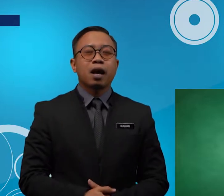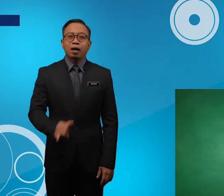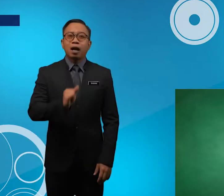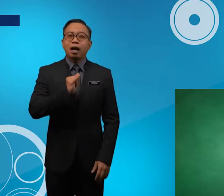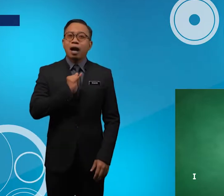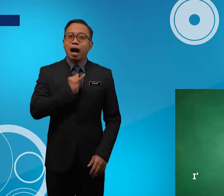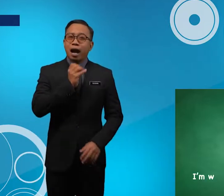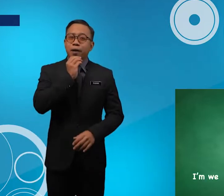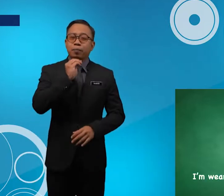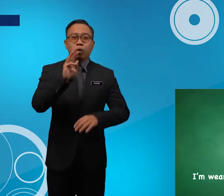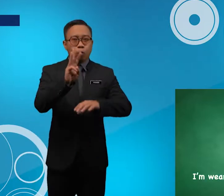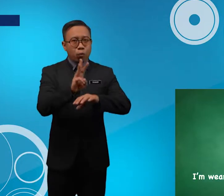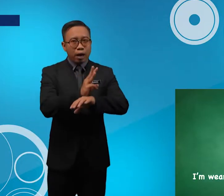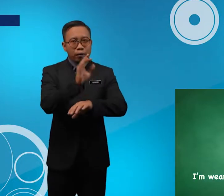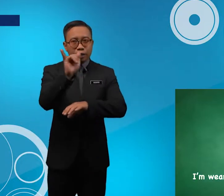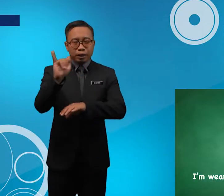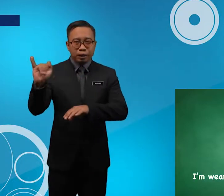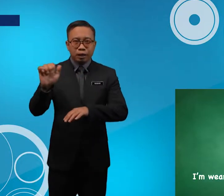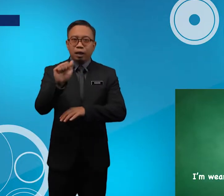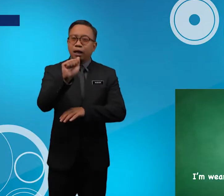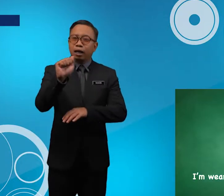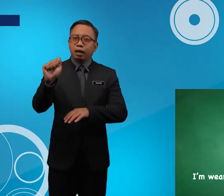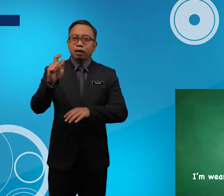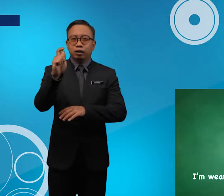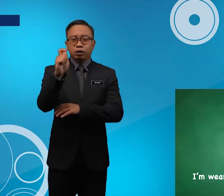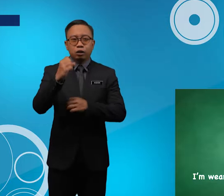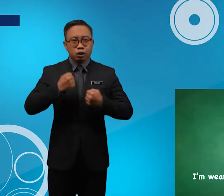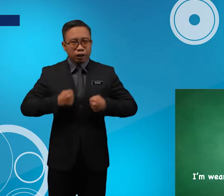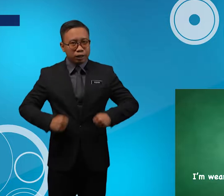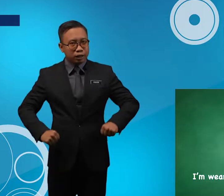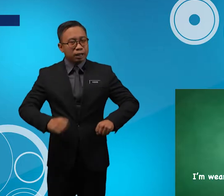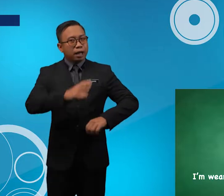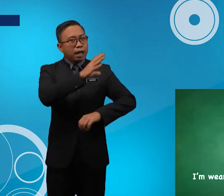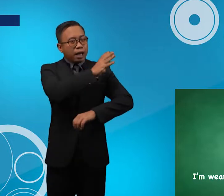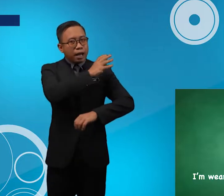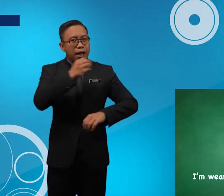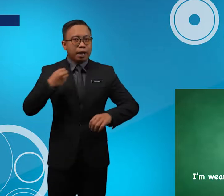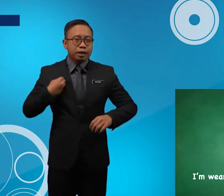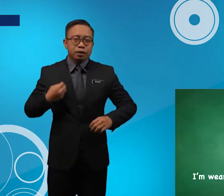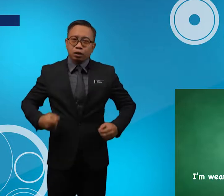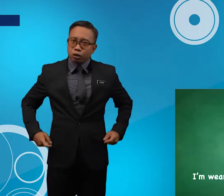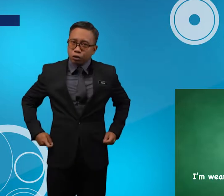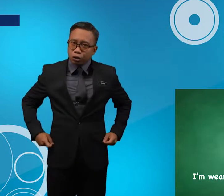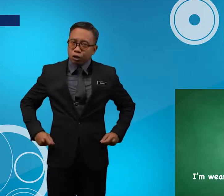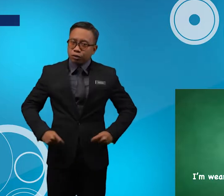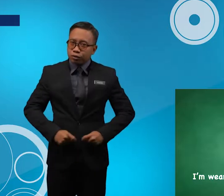I'm Wearing A T-shirt And Shorts